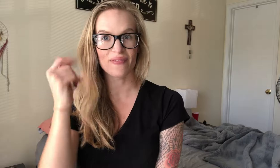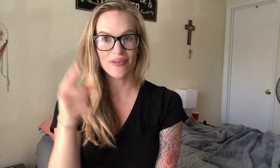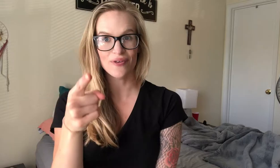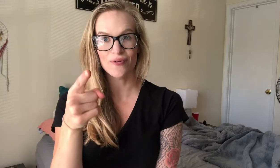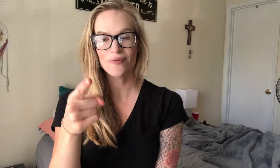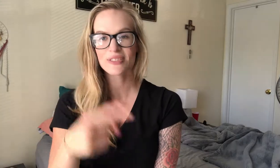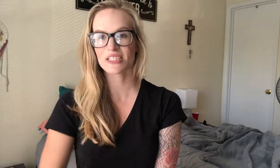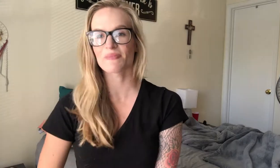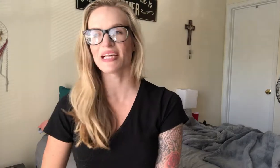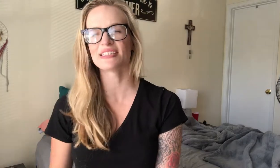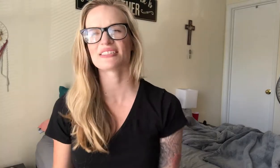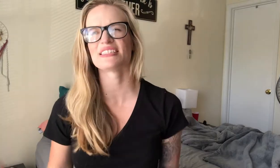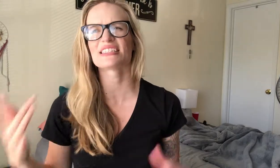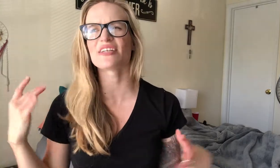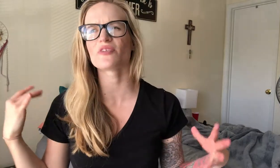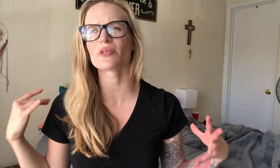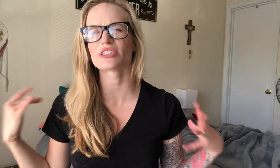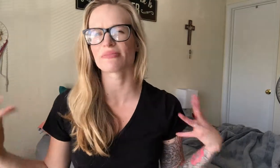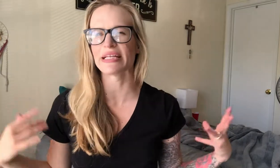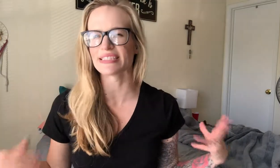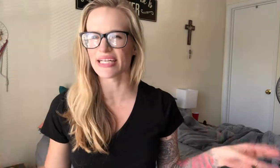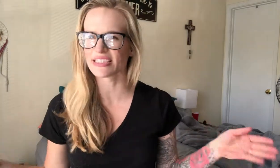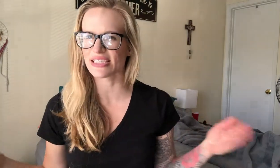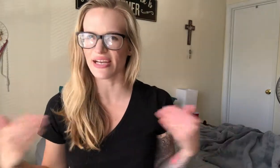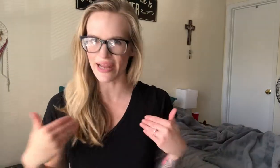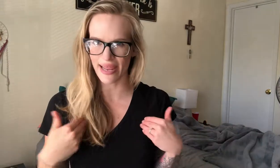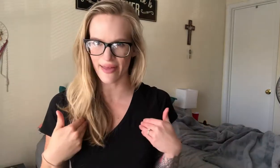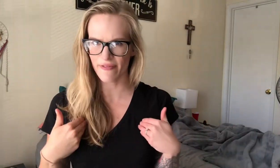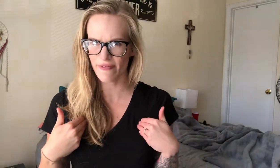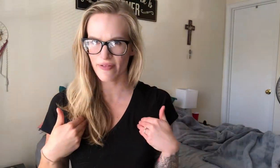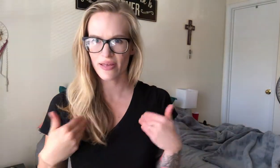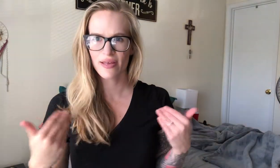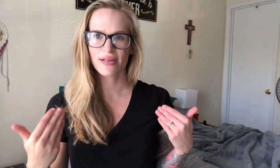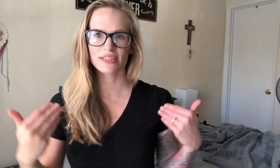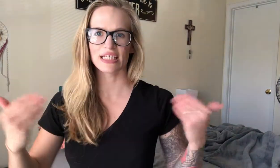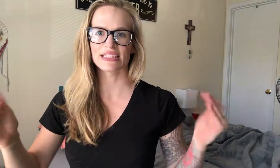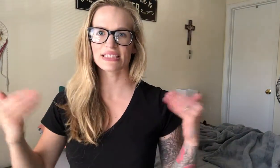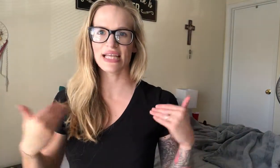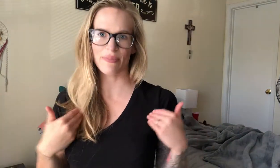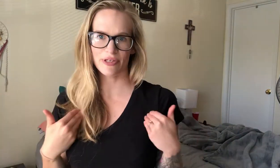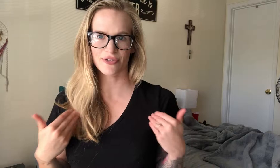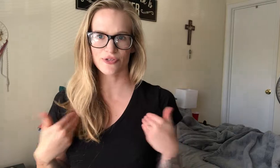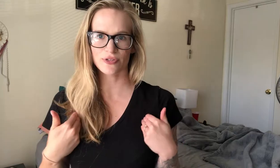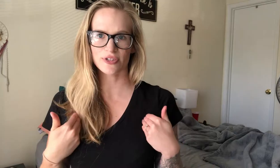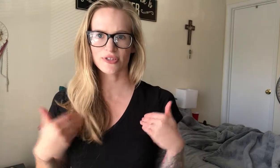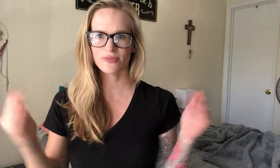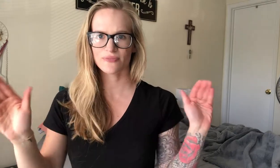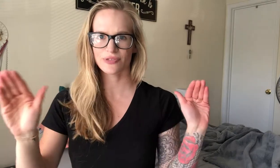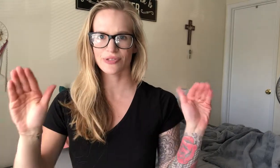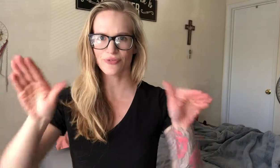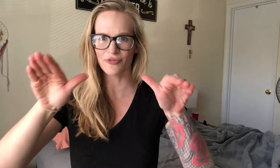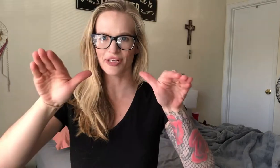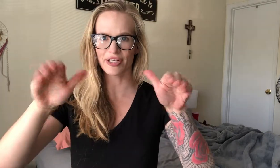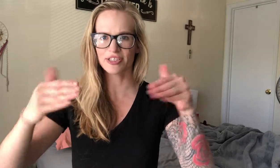you spent. Instead of the word spent I just signed have. So that's tapping your shoulders with your four fingers.